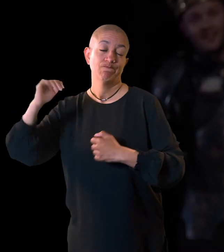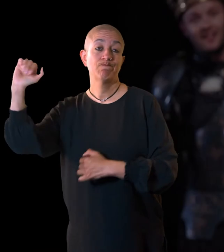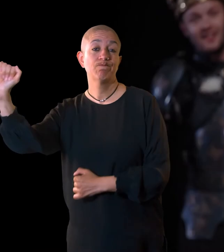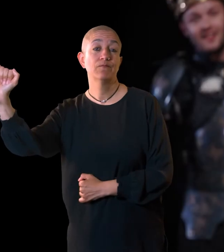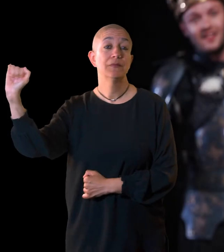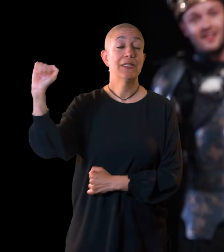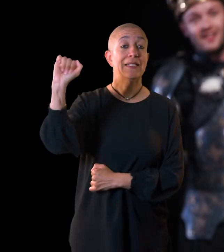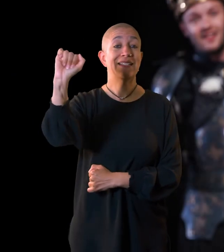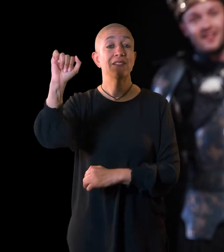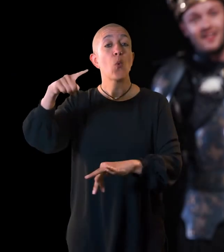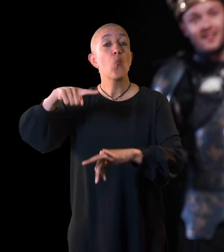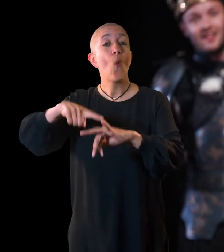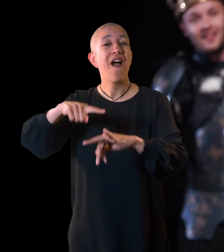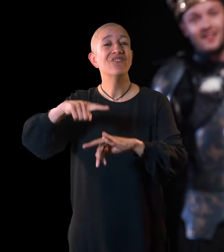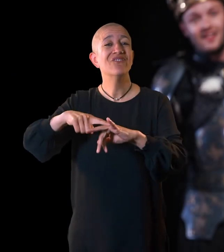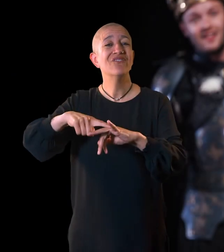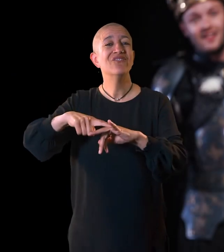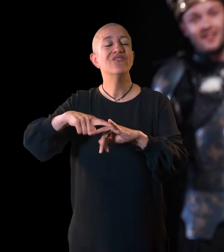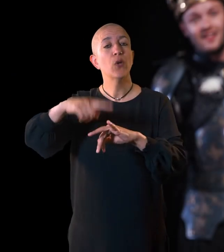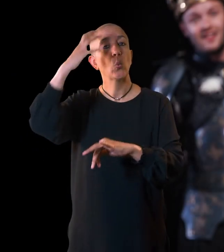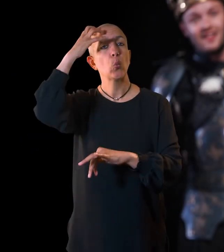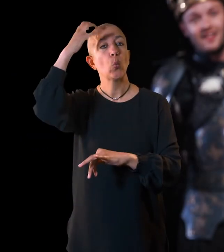His wife, Queen Elizabeth, argues with Richard.